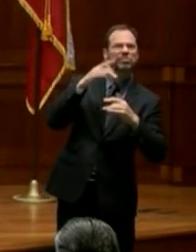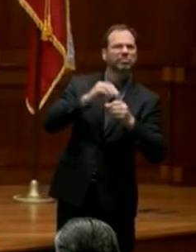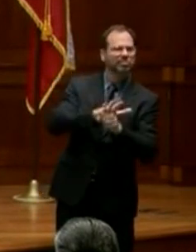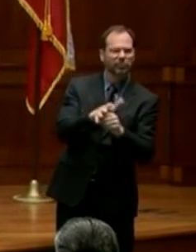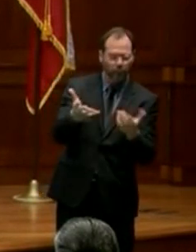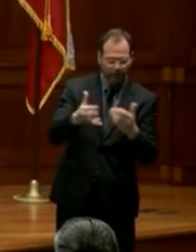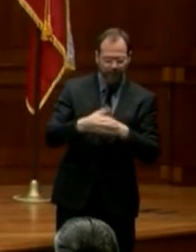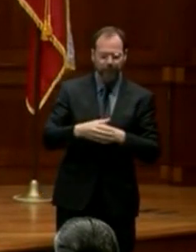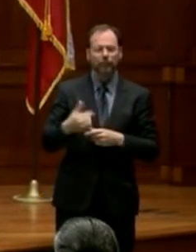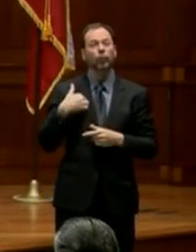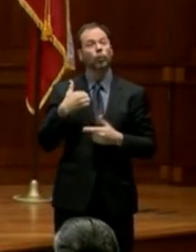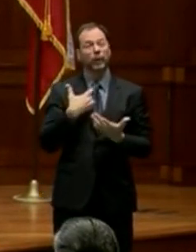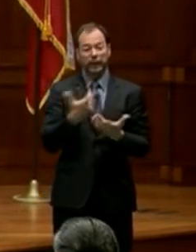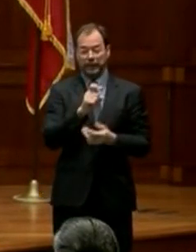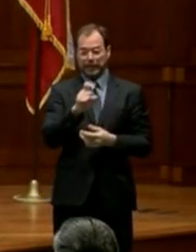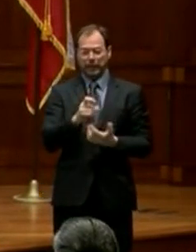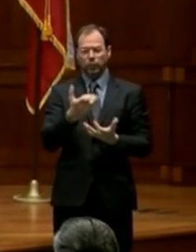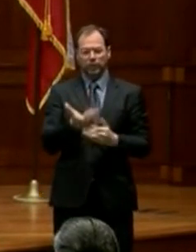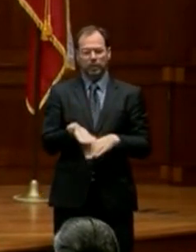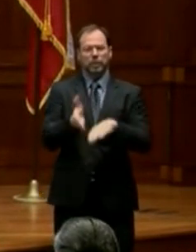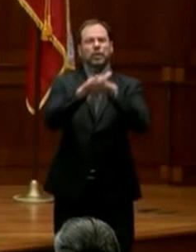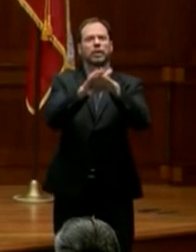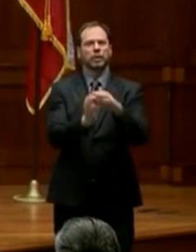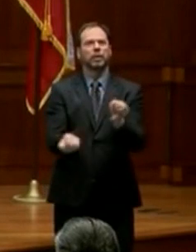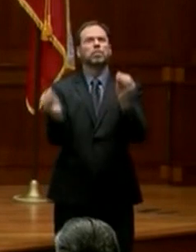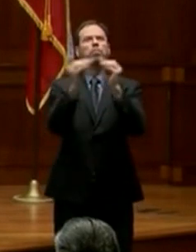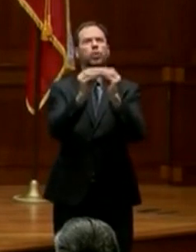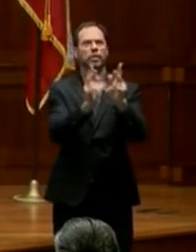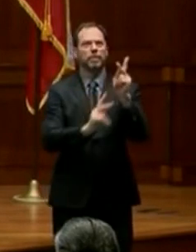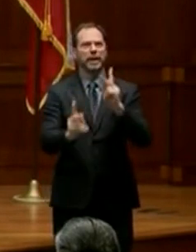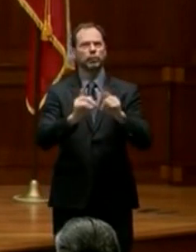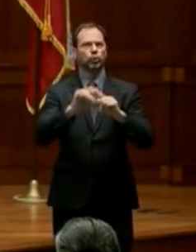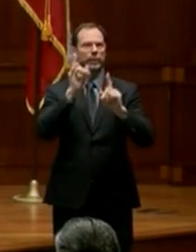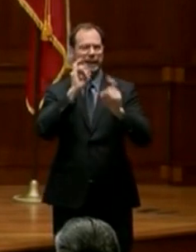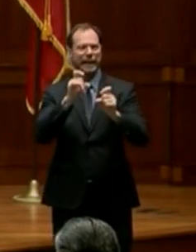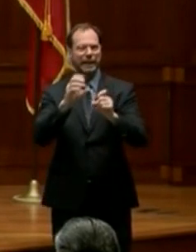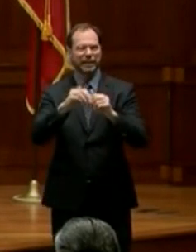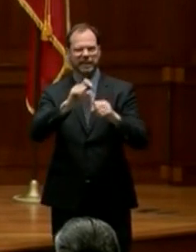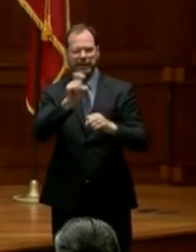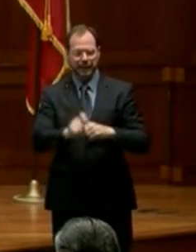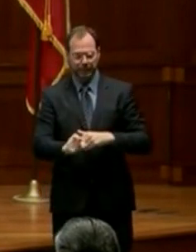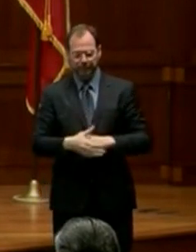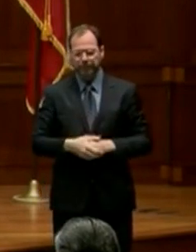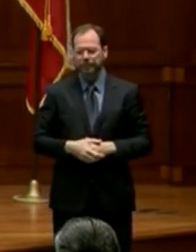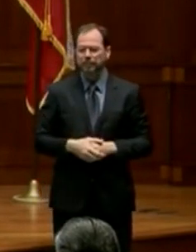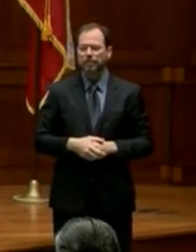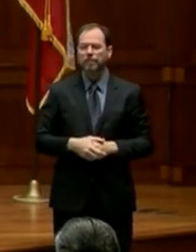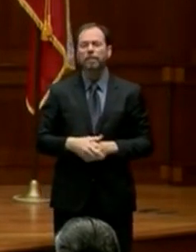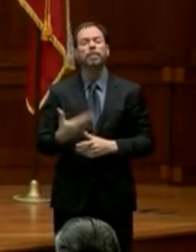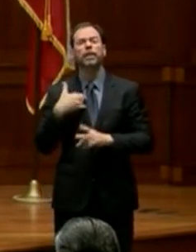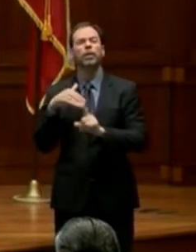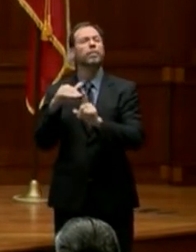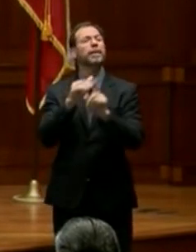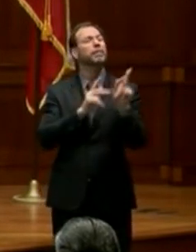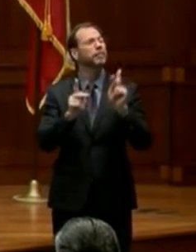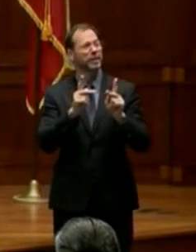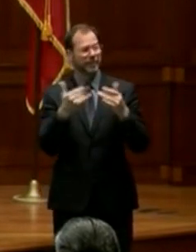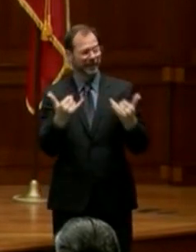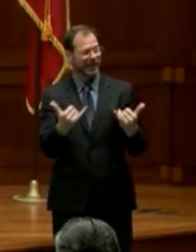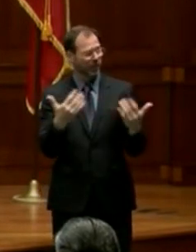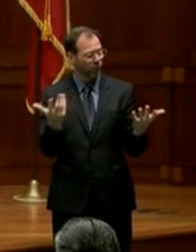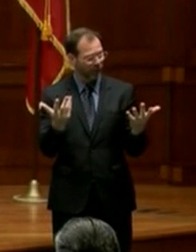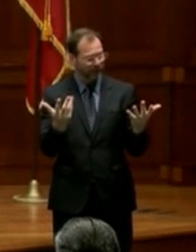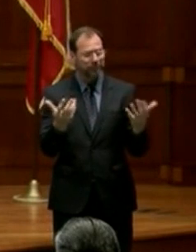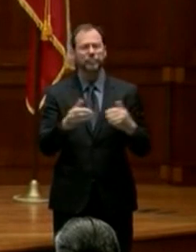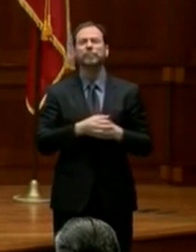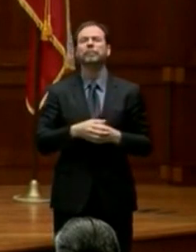to increase the amount of testing that is taking place. And one thing I want to remind people about, and that is as